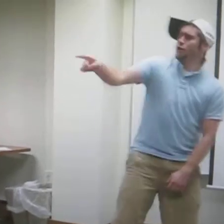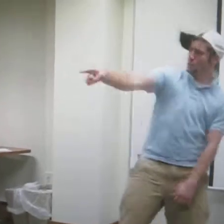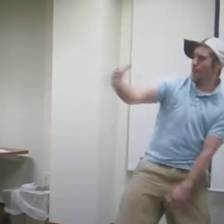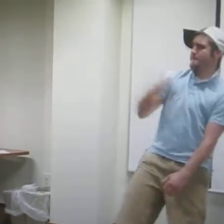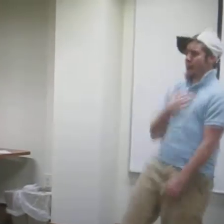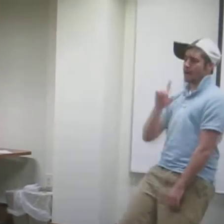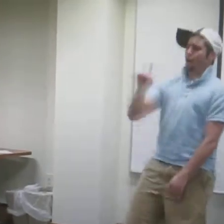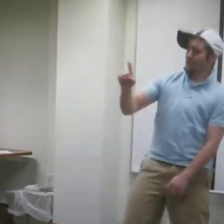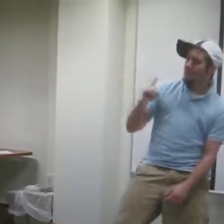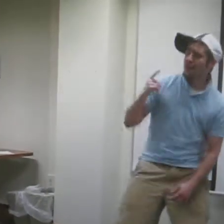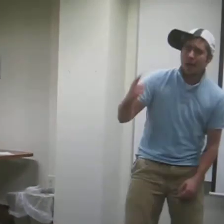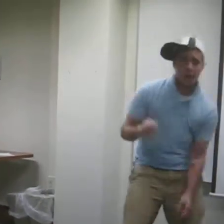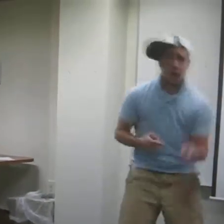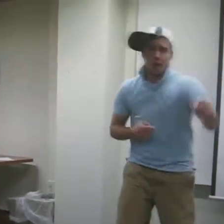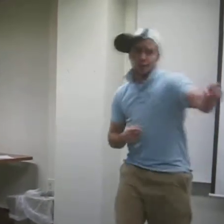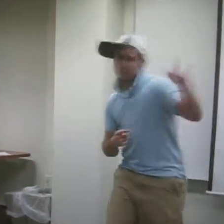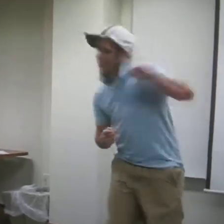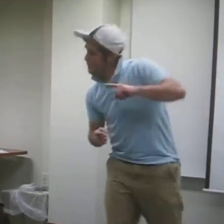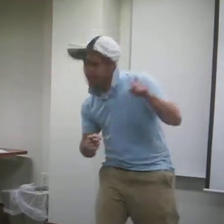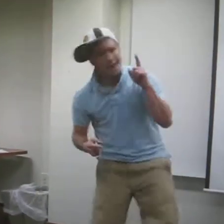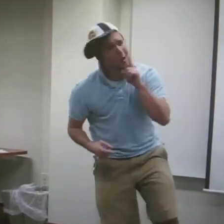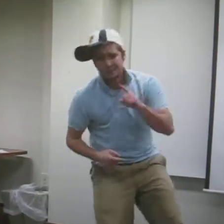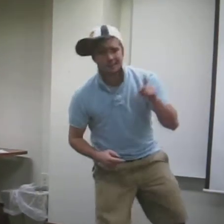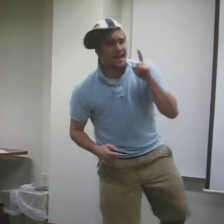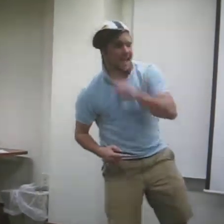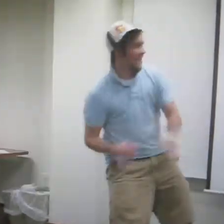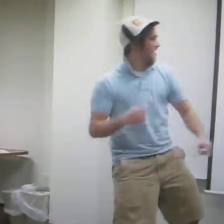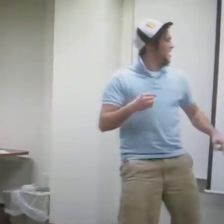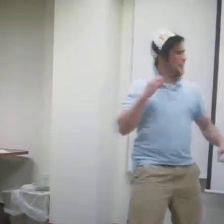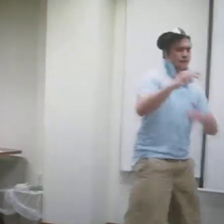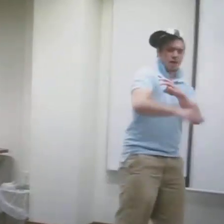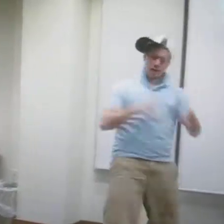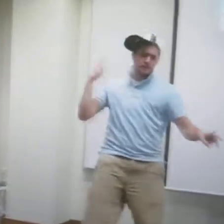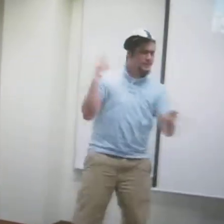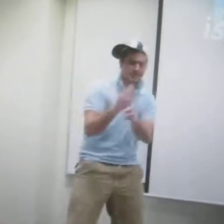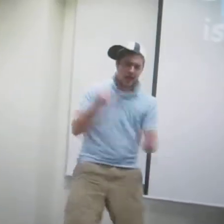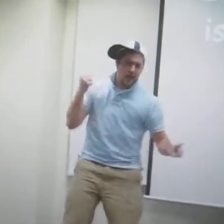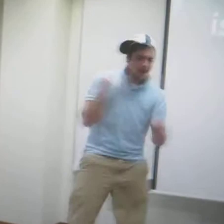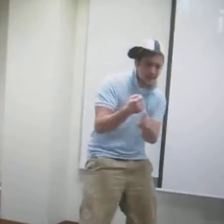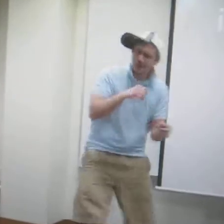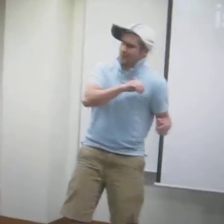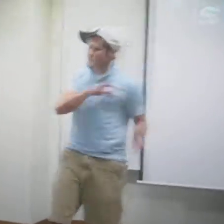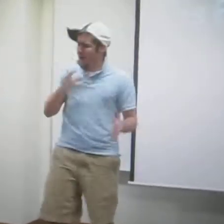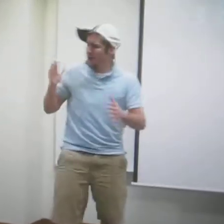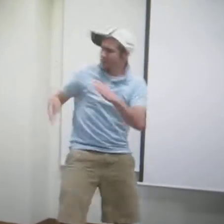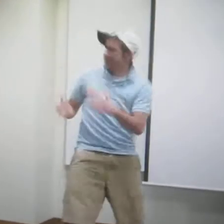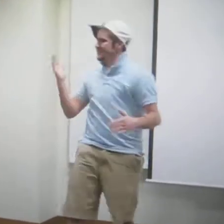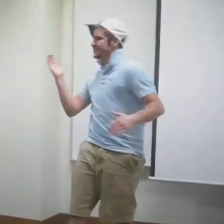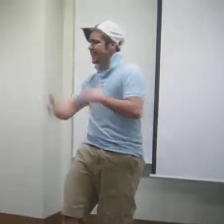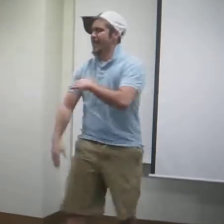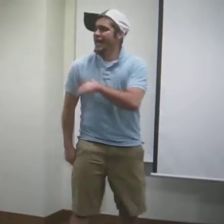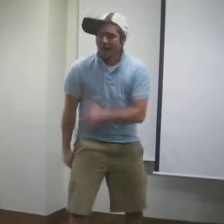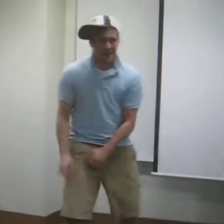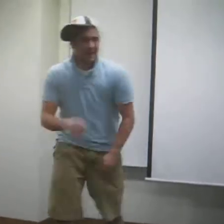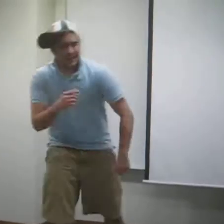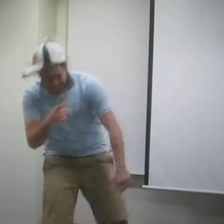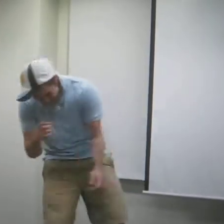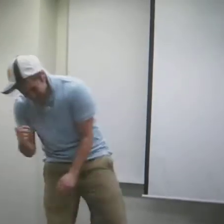you are my only, you won't be lonely Even if the sky is falling down, you'll be